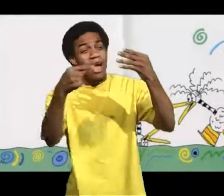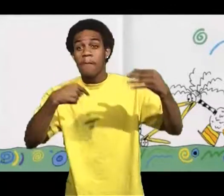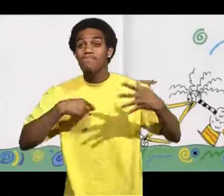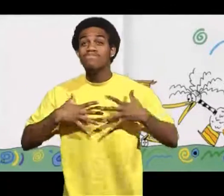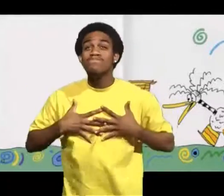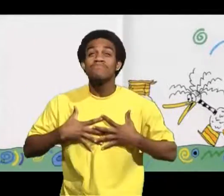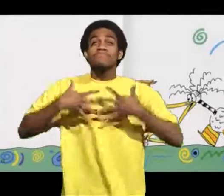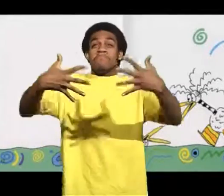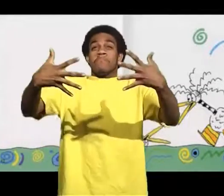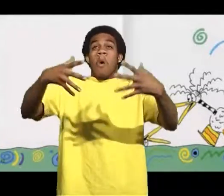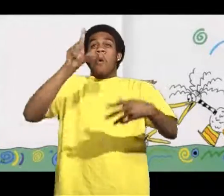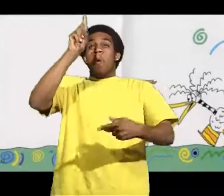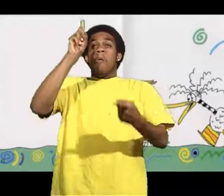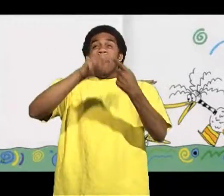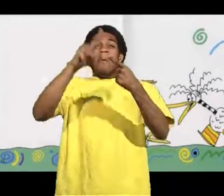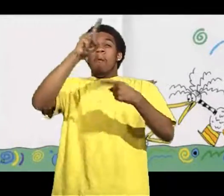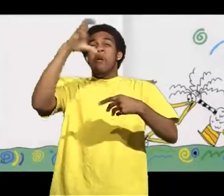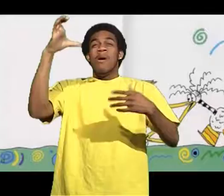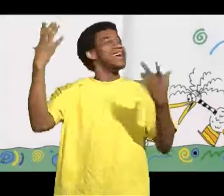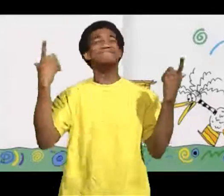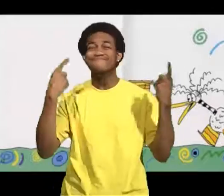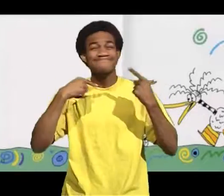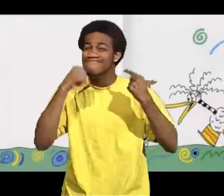my hiccups. I tried holding my breath to 100.